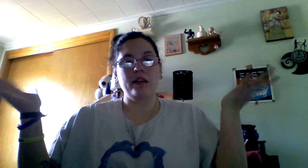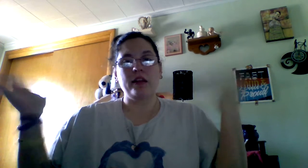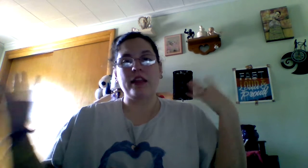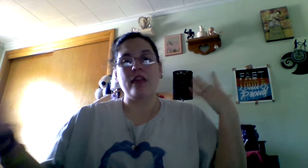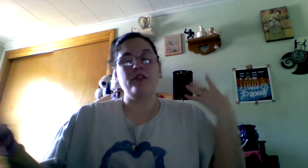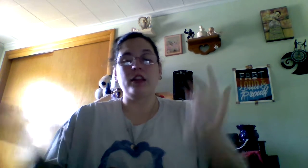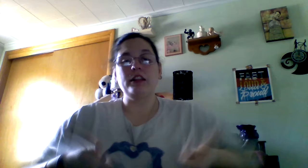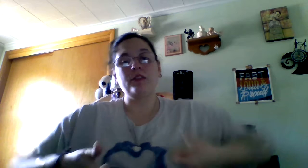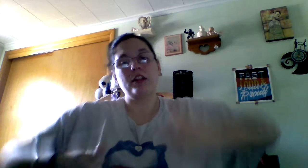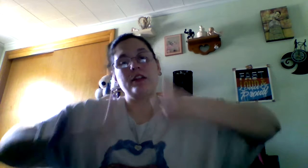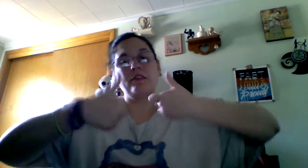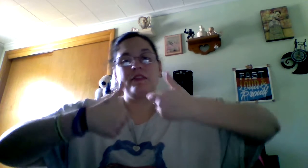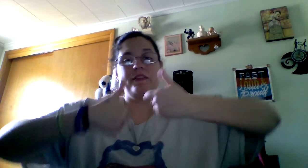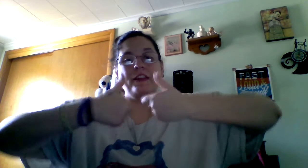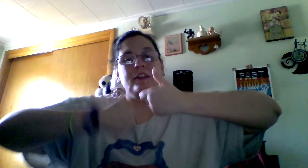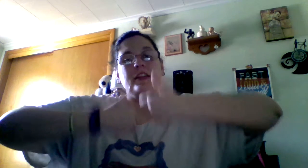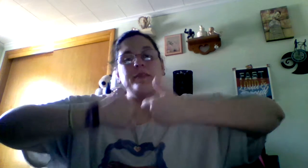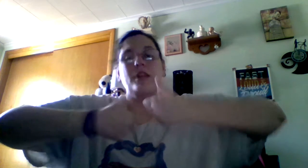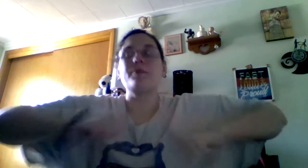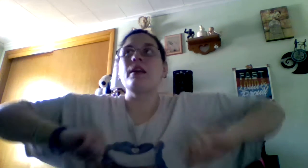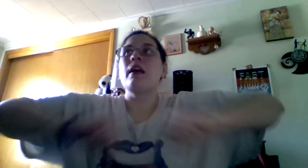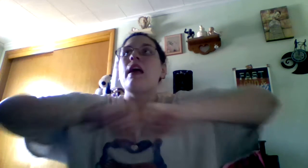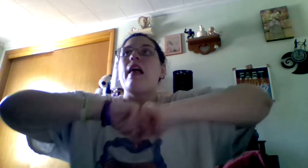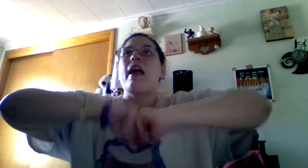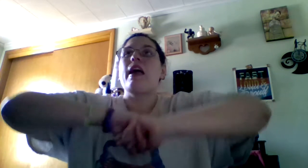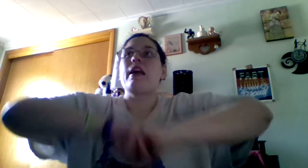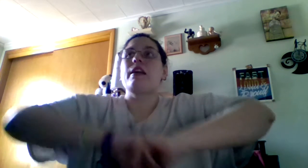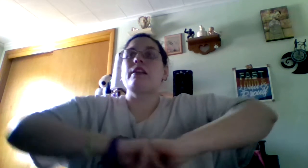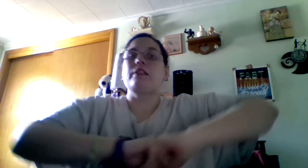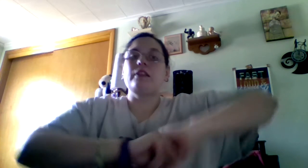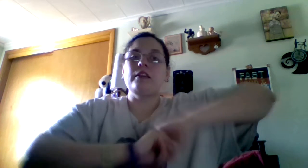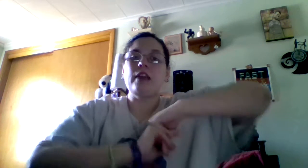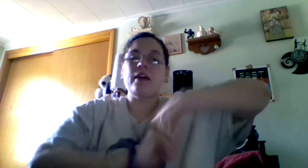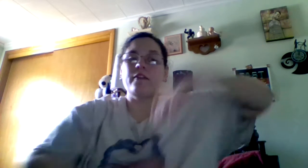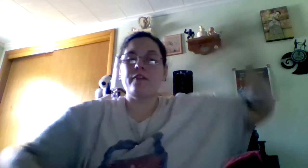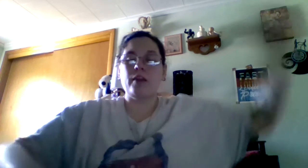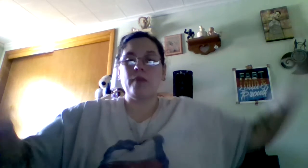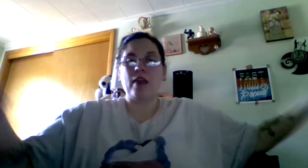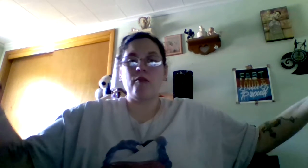Again, if you like this video, give this video a thumbs up. And, yeah, find me everywhere.